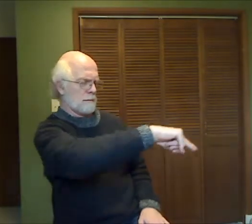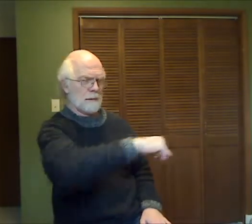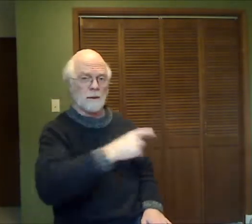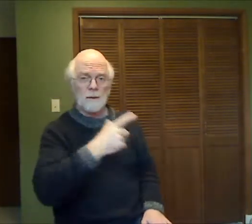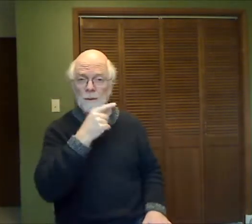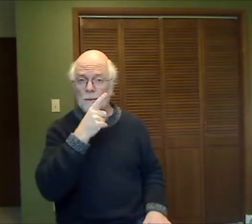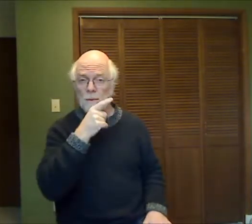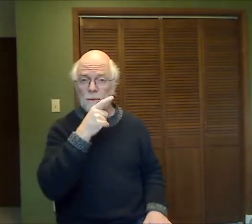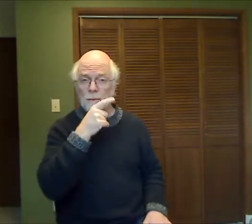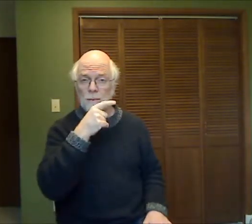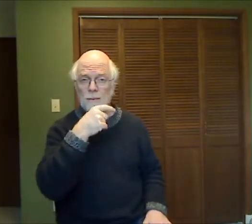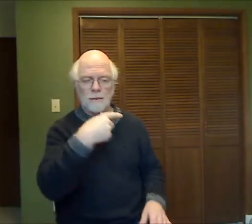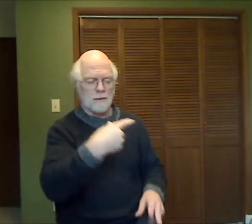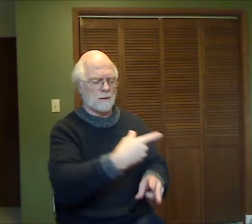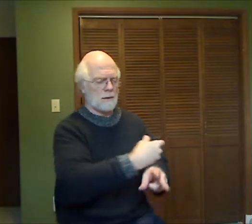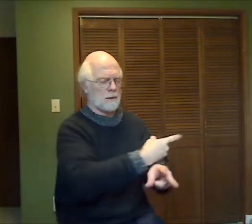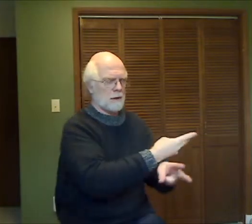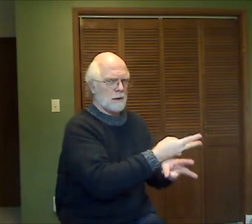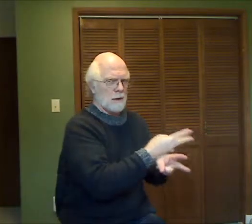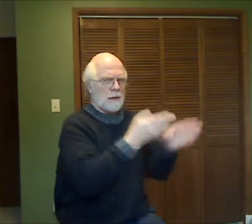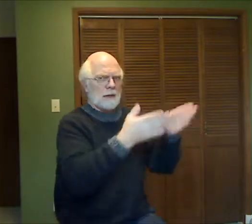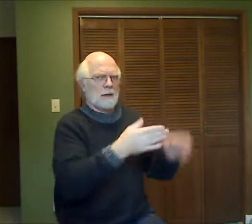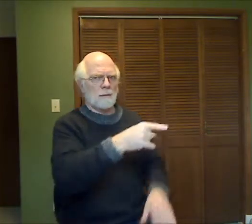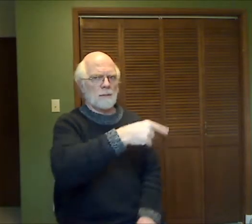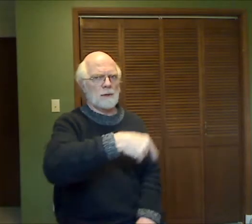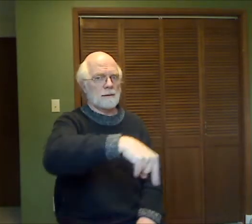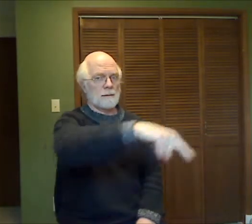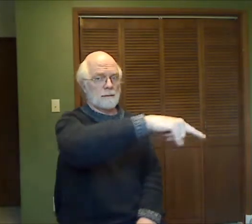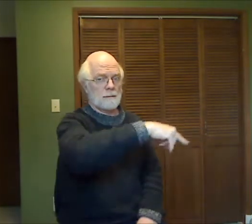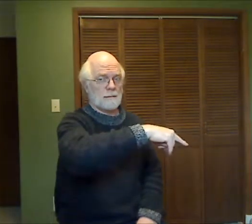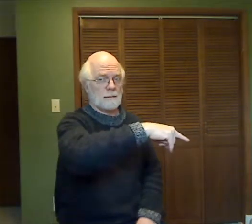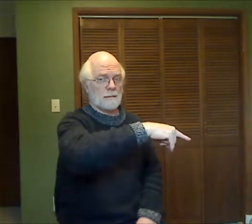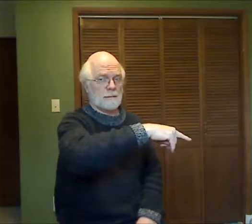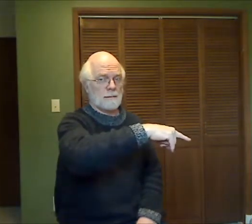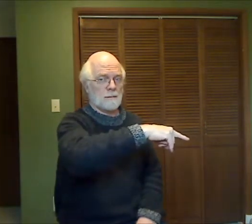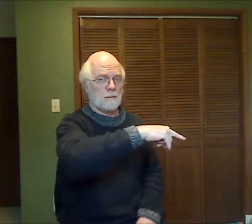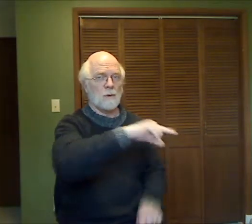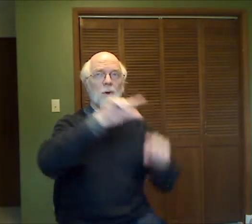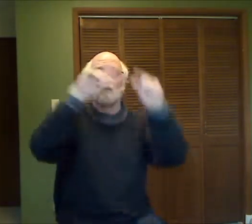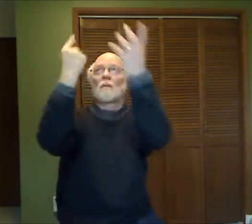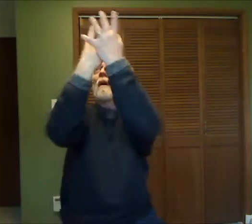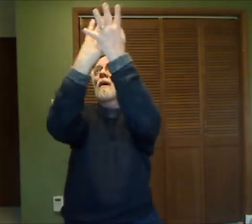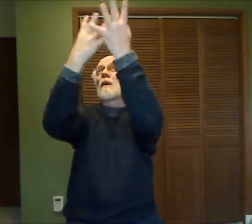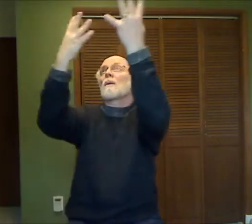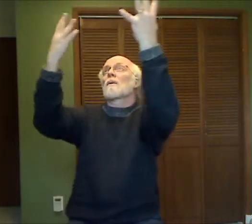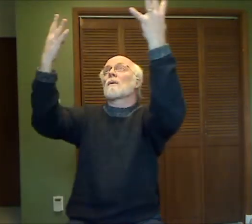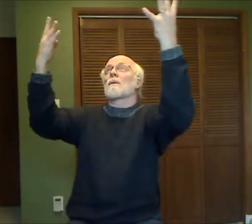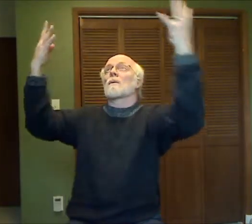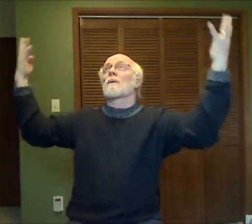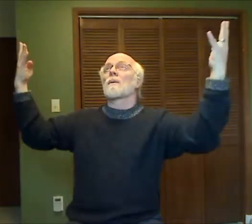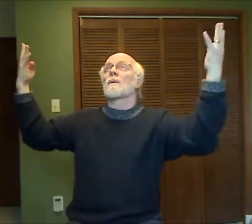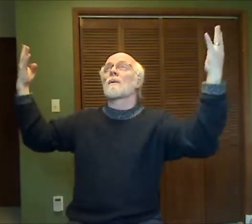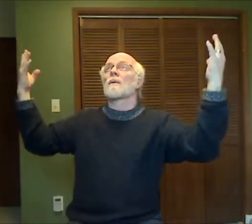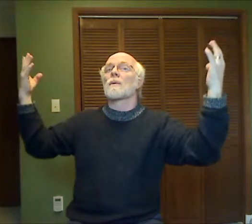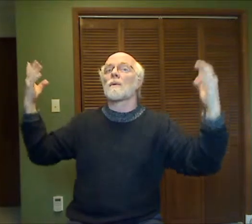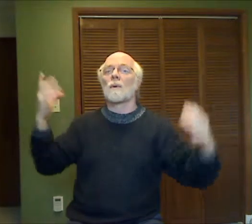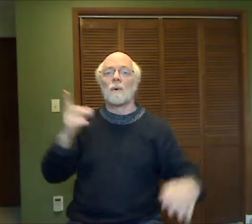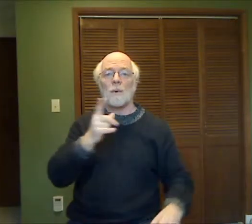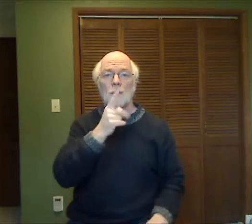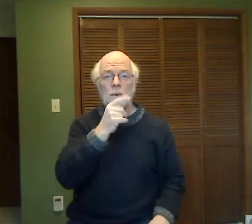So the group here, shepherds, and the group in the skies above